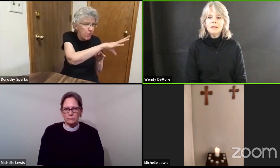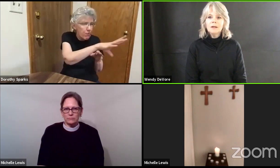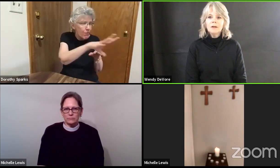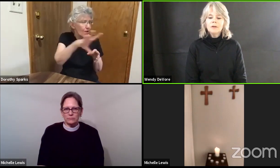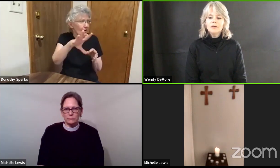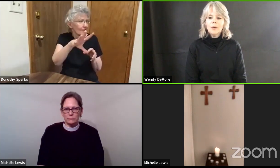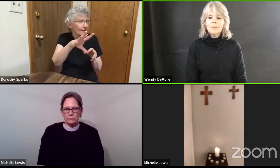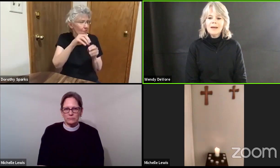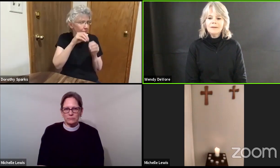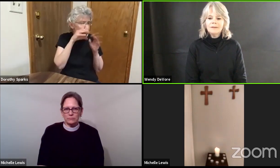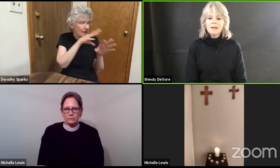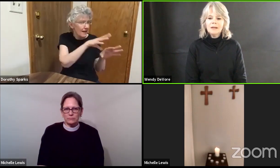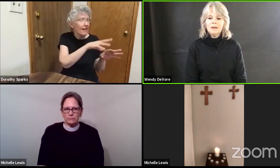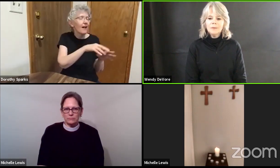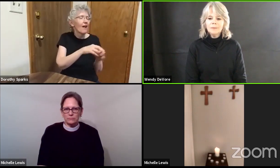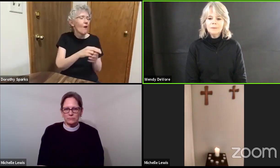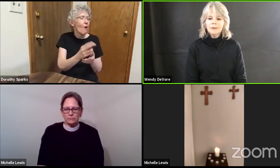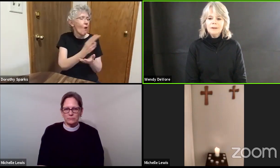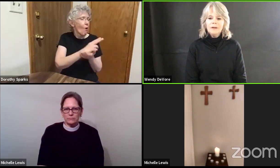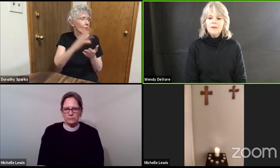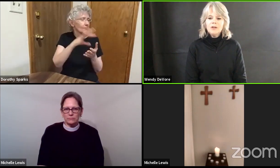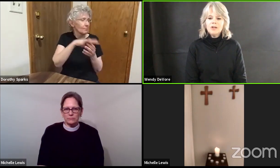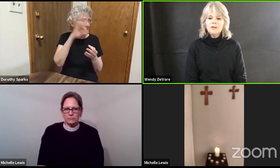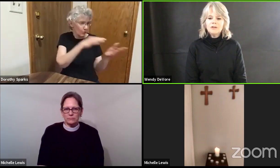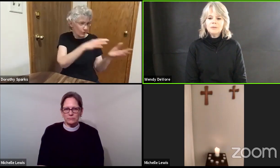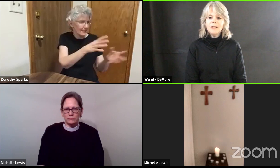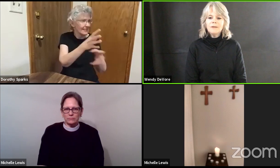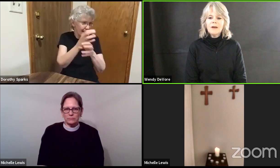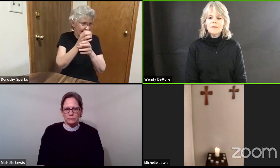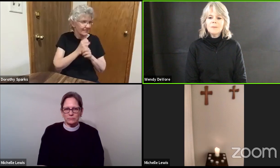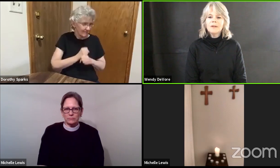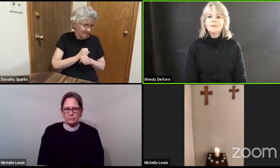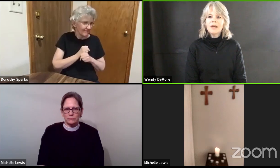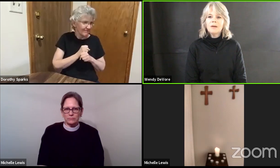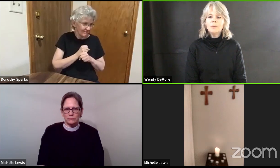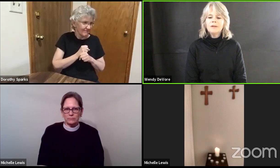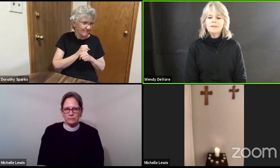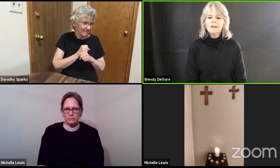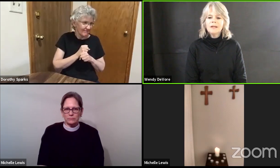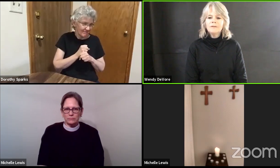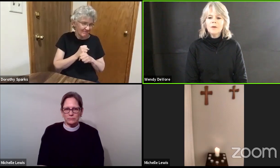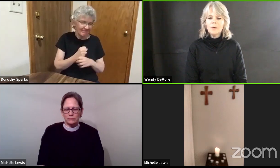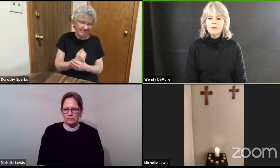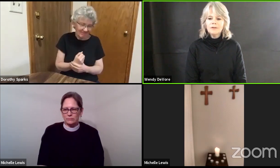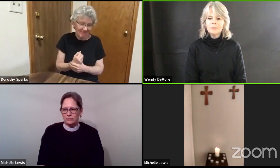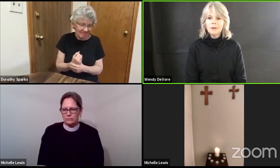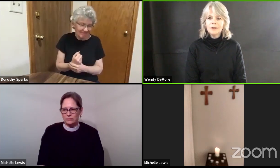so am I sending you then Jesus breathed on them and said receive the Holy Spirit